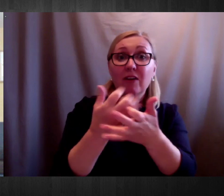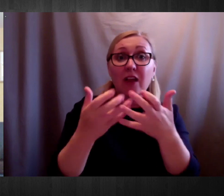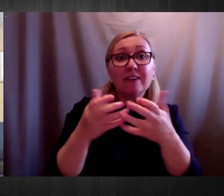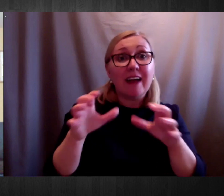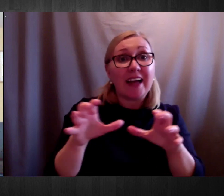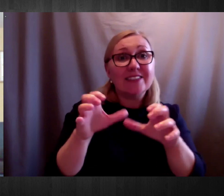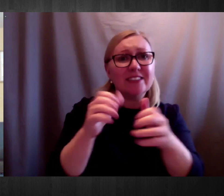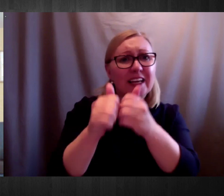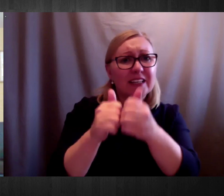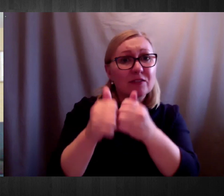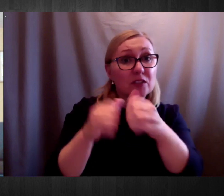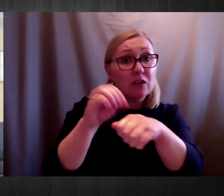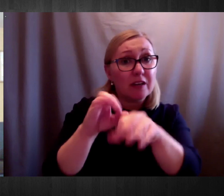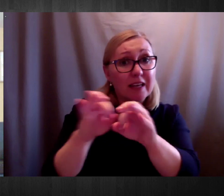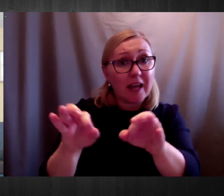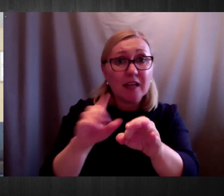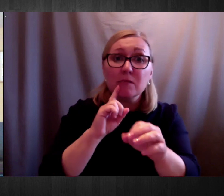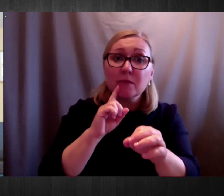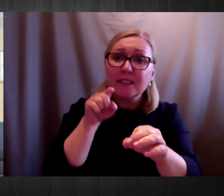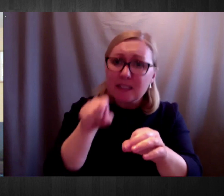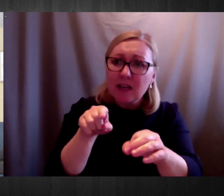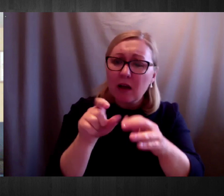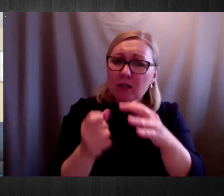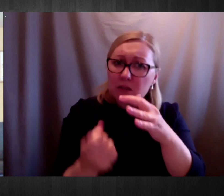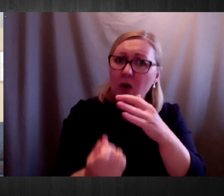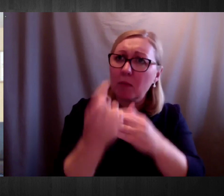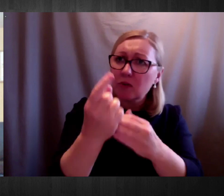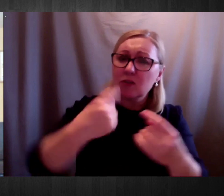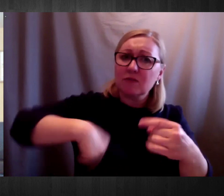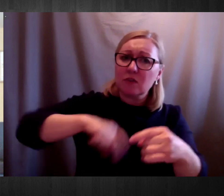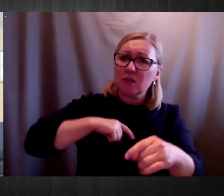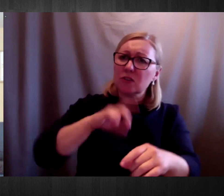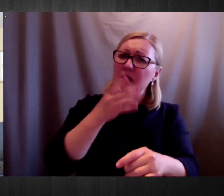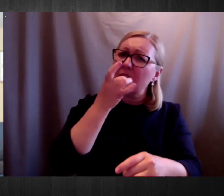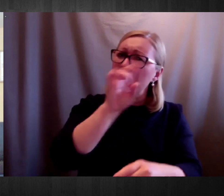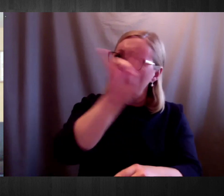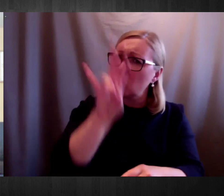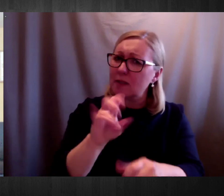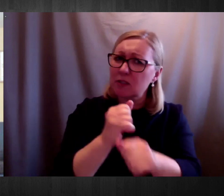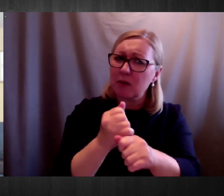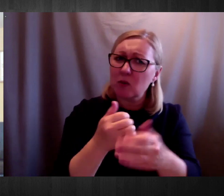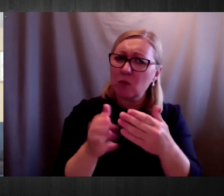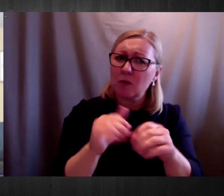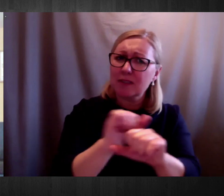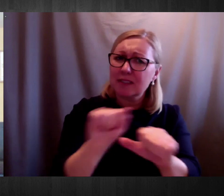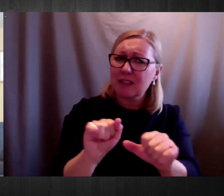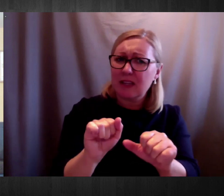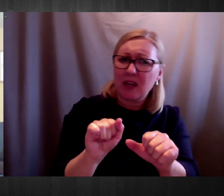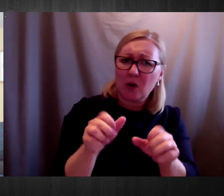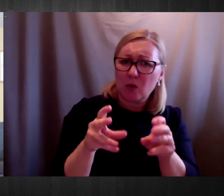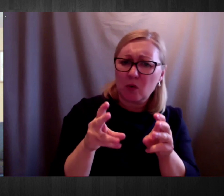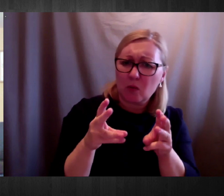people a chance to question that idea of vulnerable adults and cocooning.